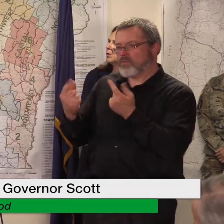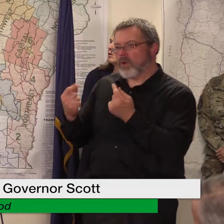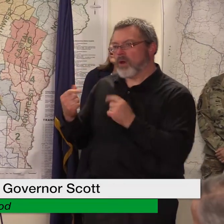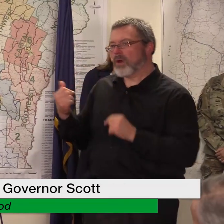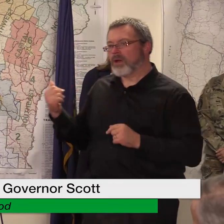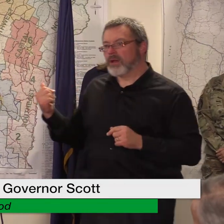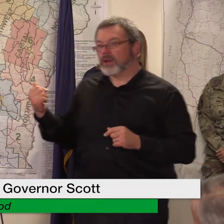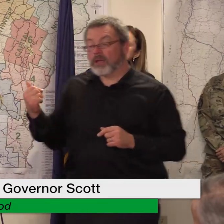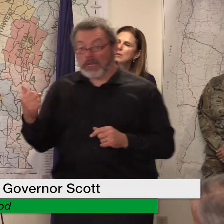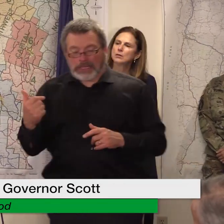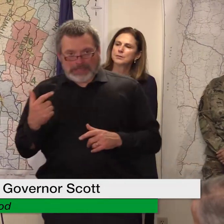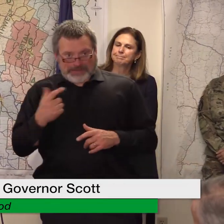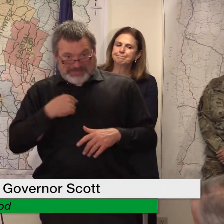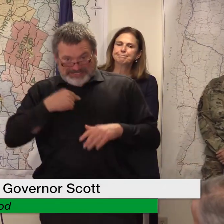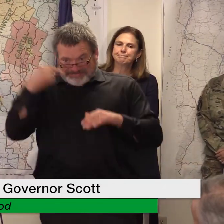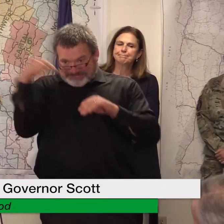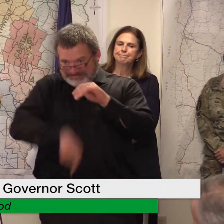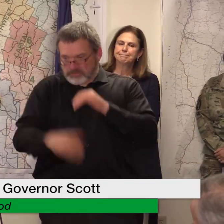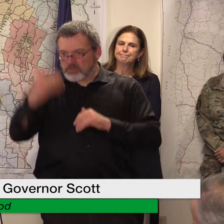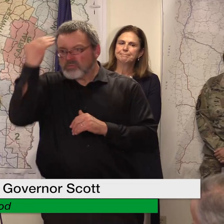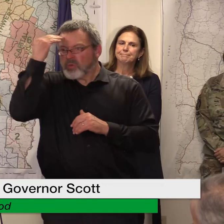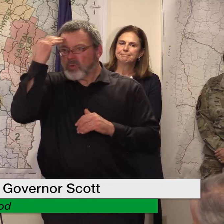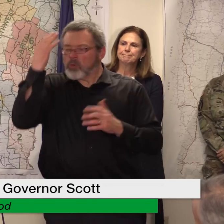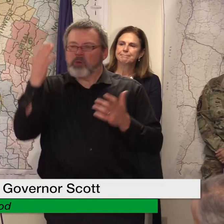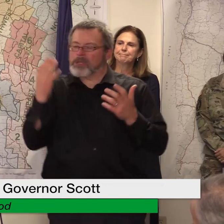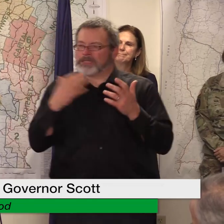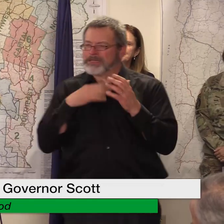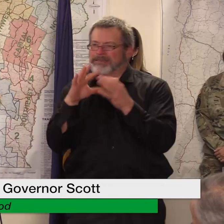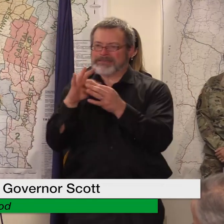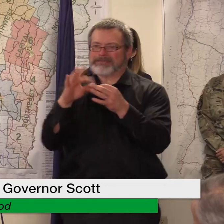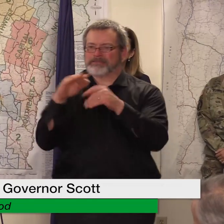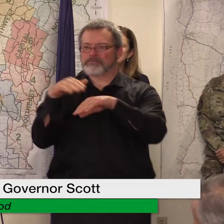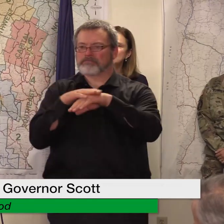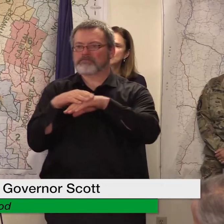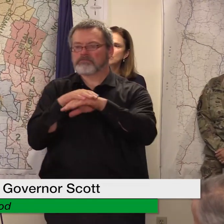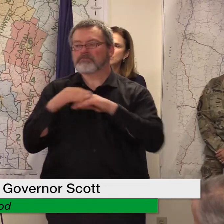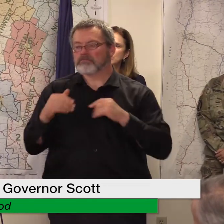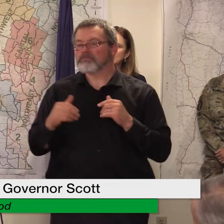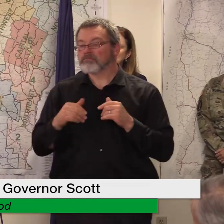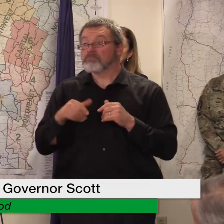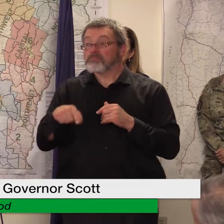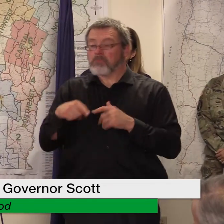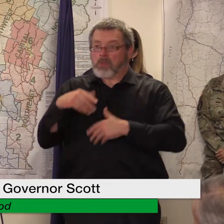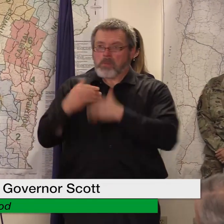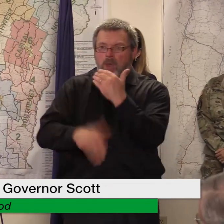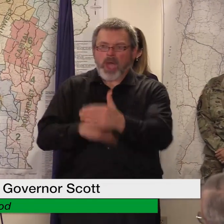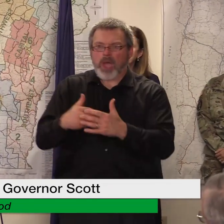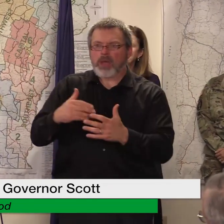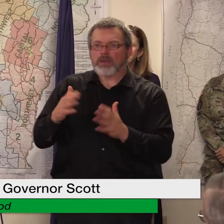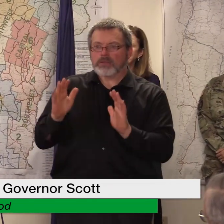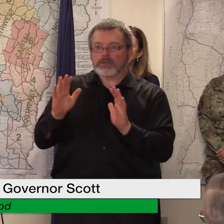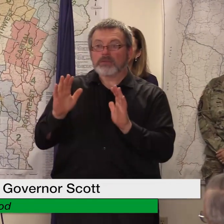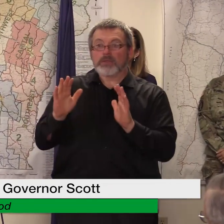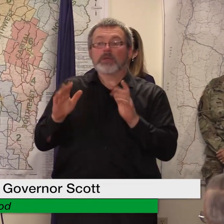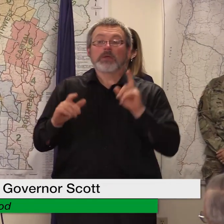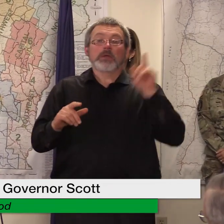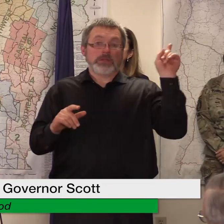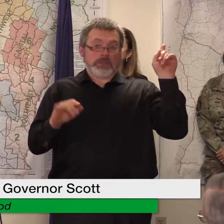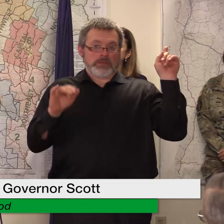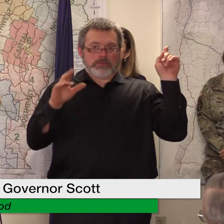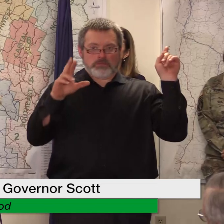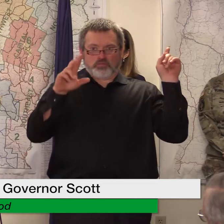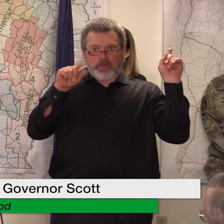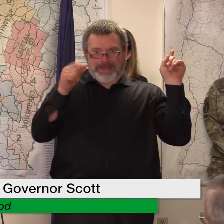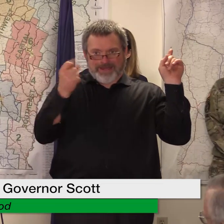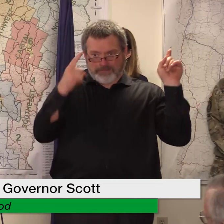program it takes a long time it's not instantaneous we went through it with irene there was some that